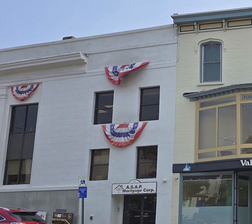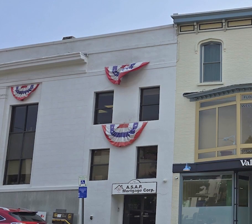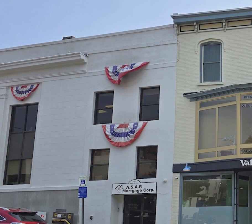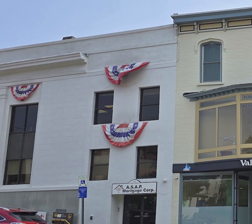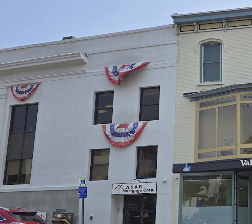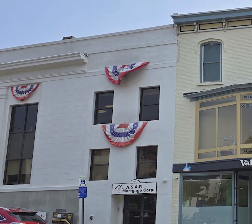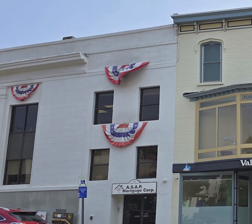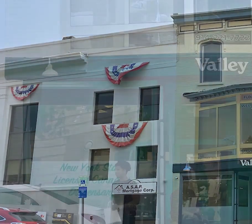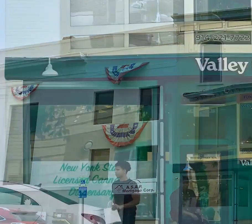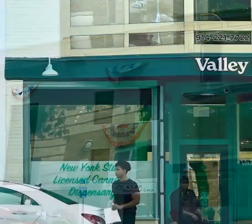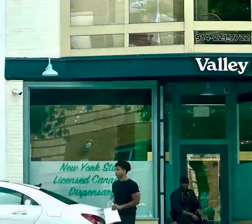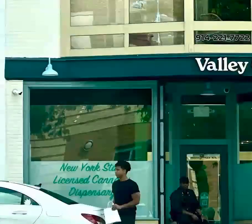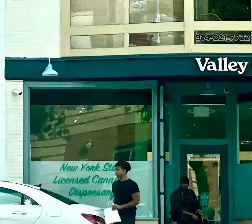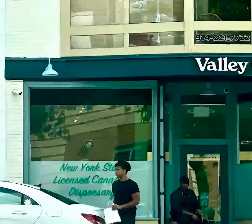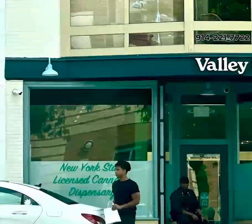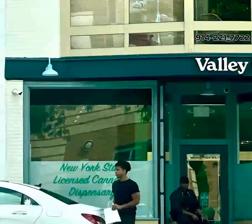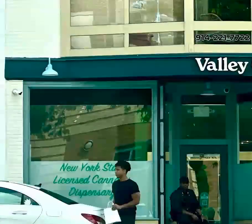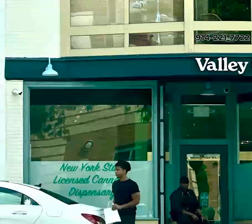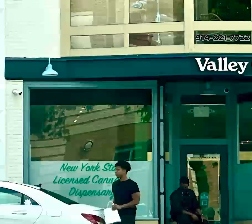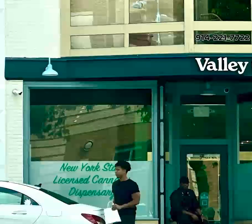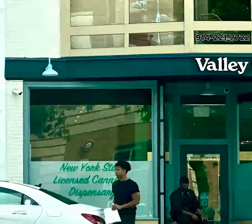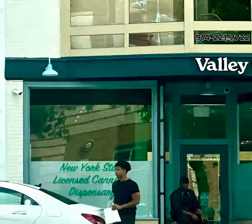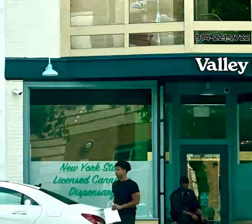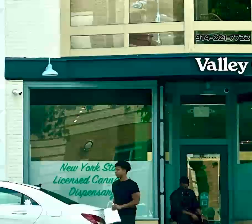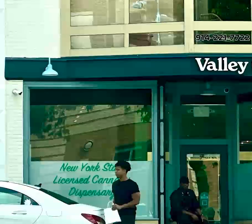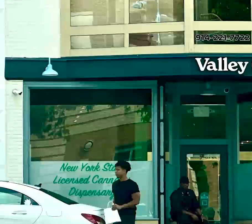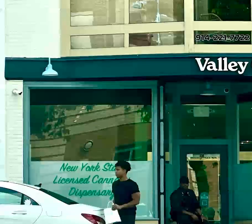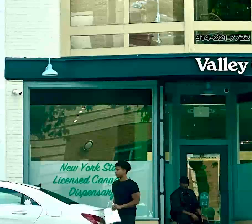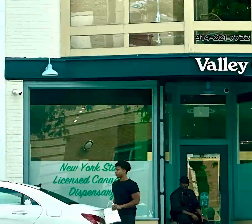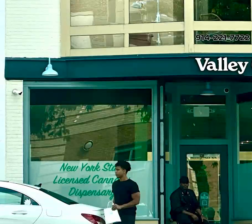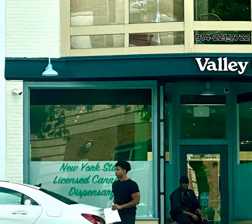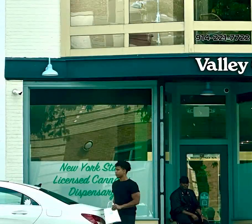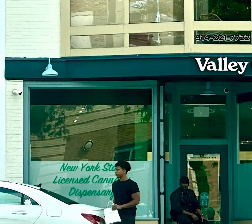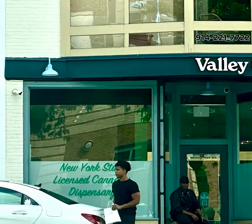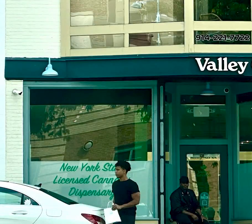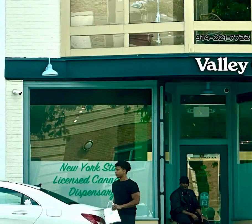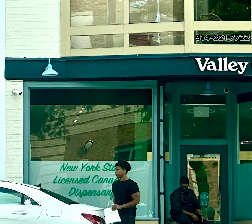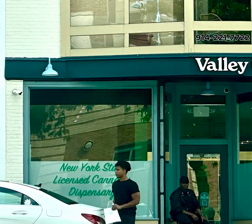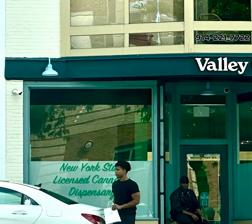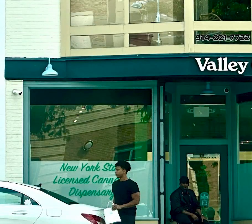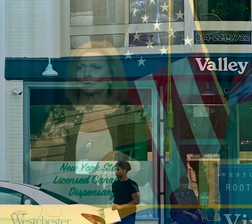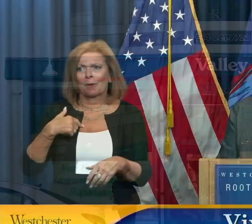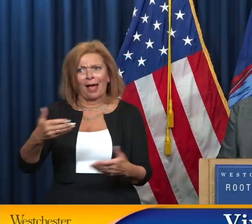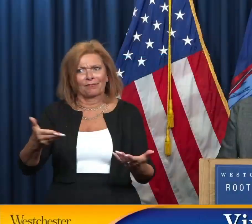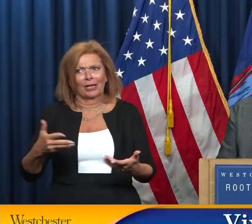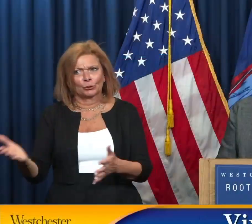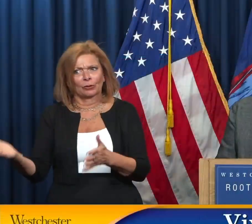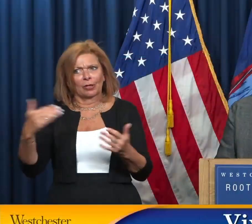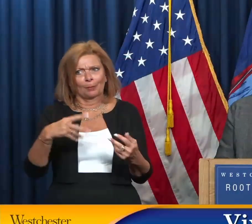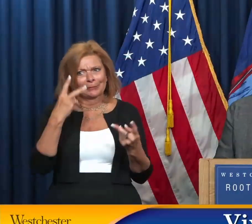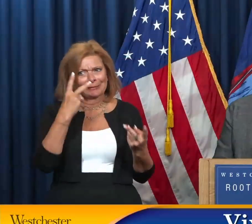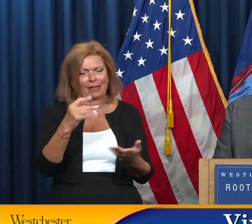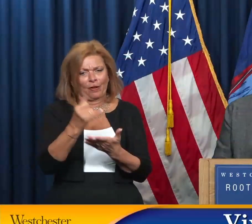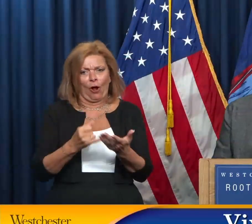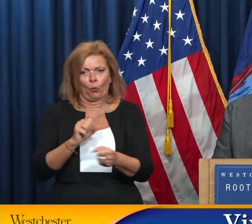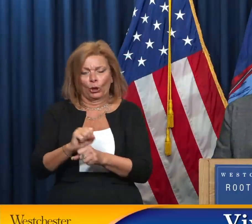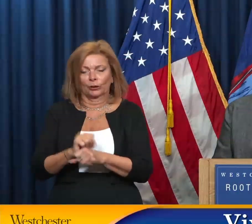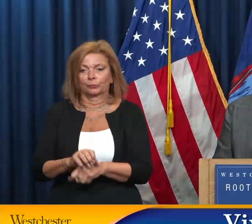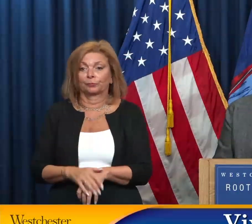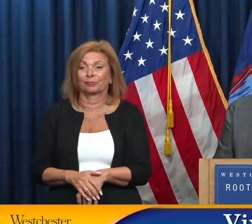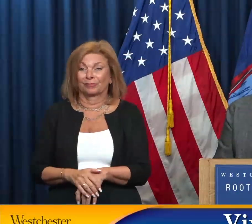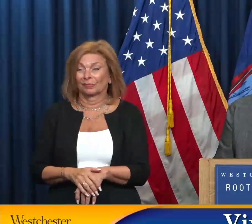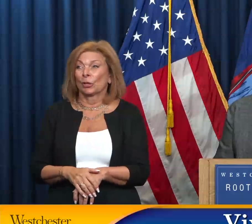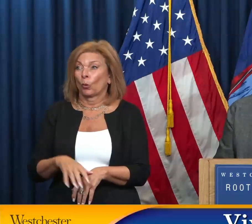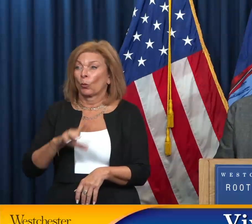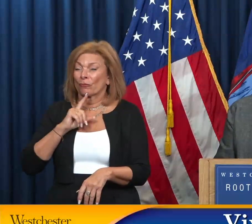Paramount Theater. I encourage you all to visit Peekskill to capture this beautiful artwork. Lastly, with the dire need for housing across